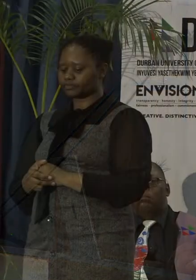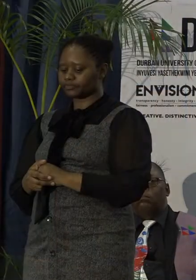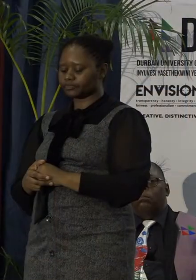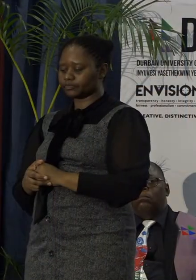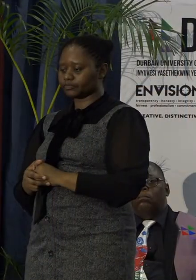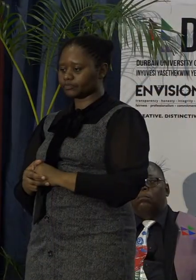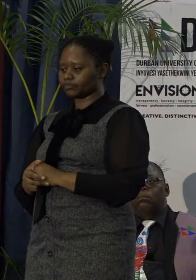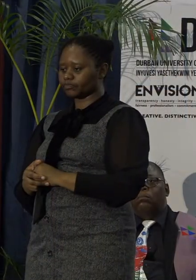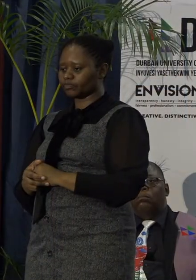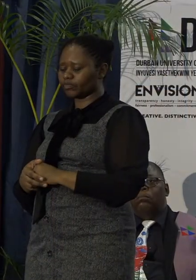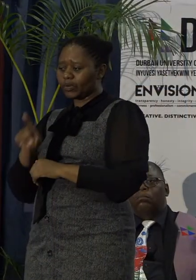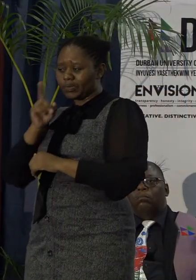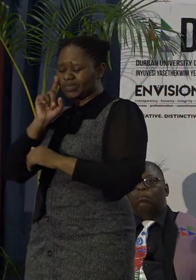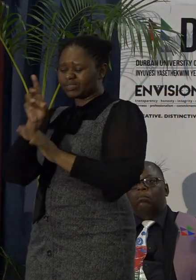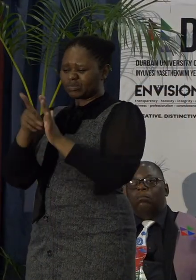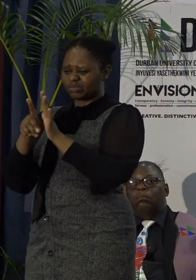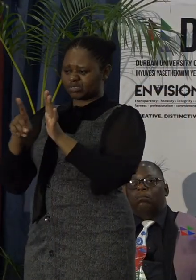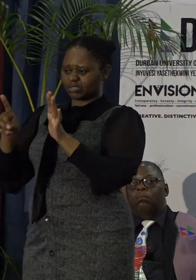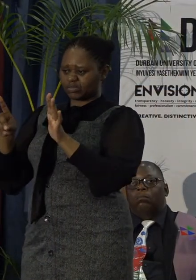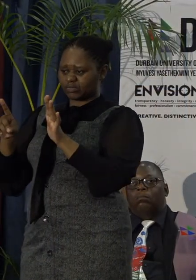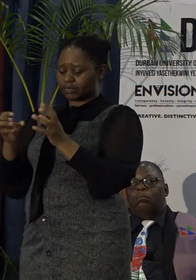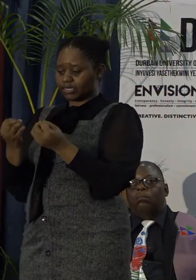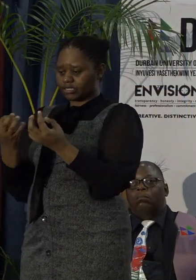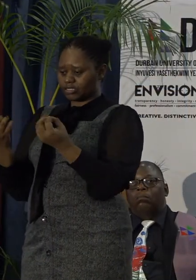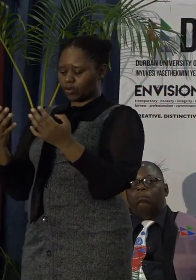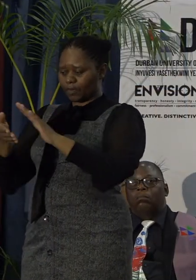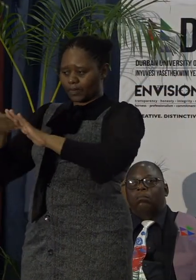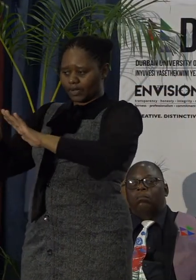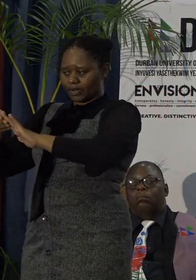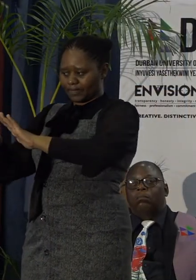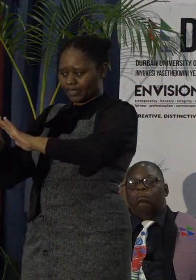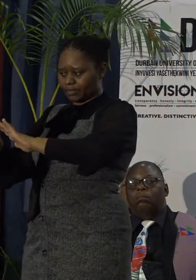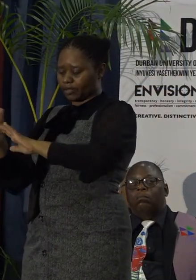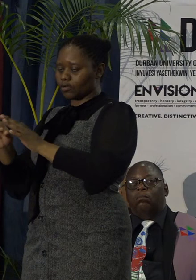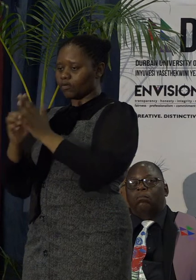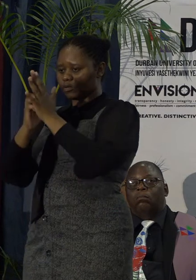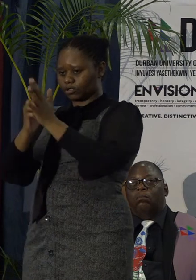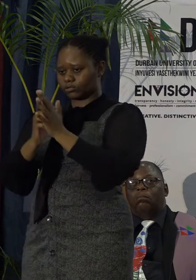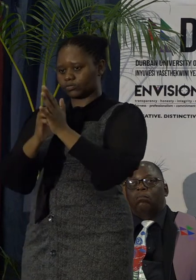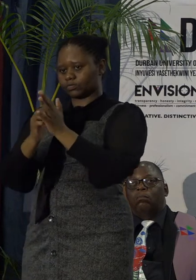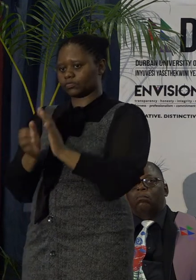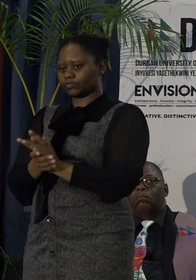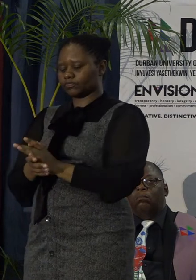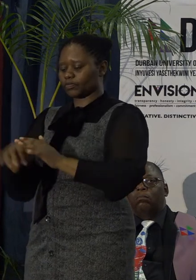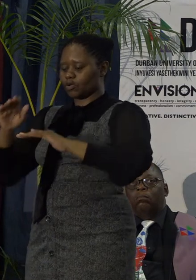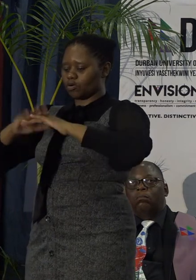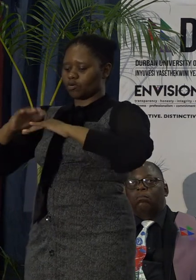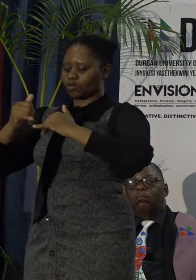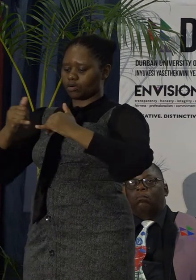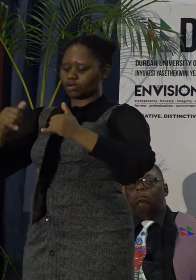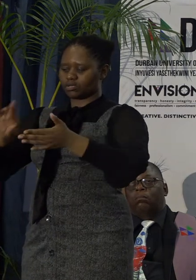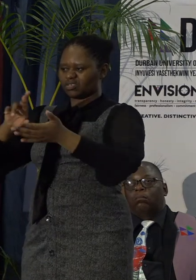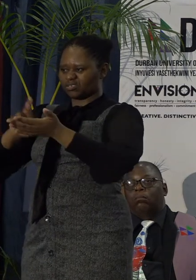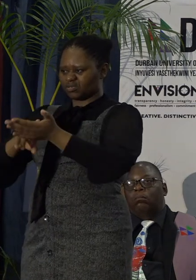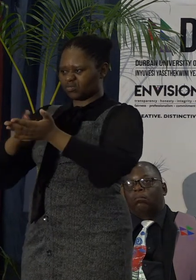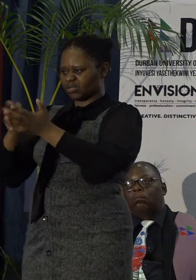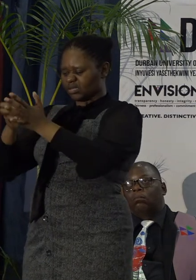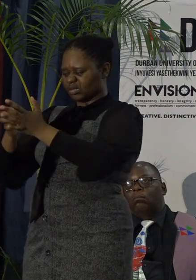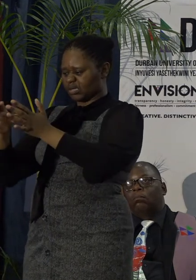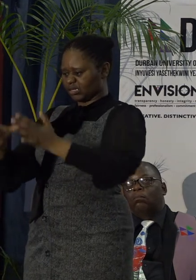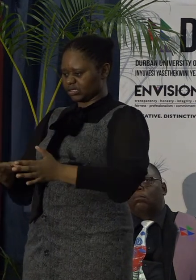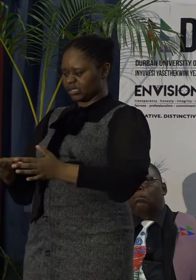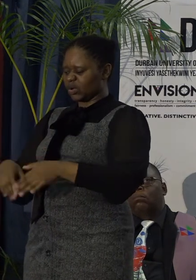We have so far digitalized several operations, for example, online registration of students,